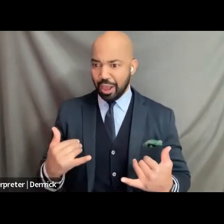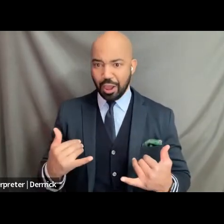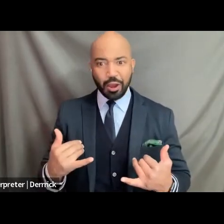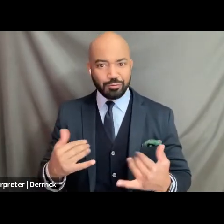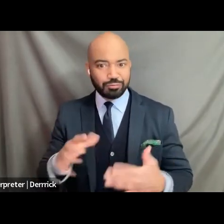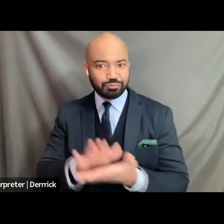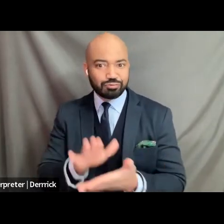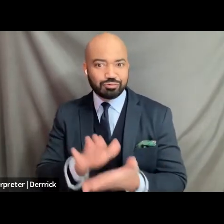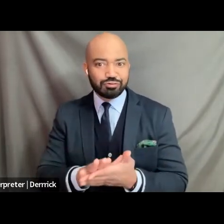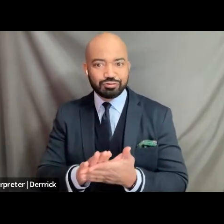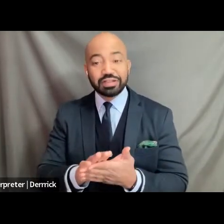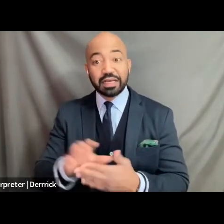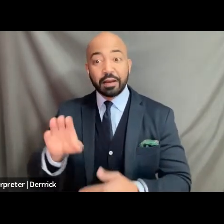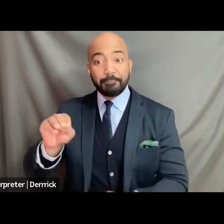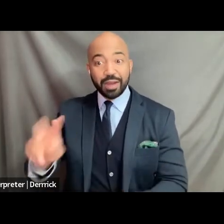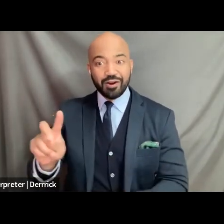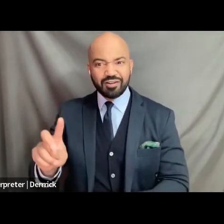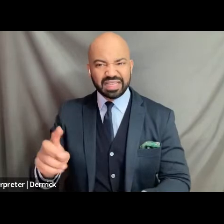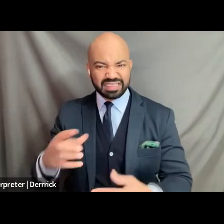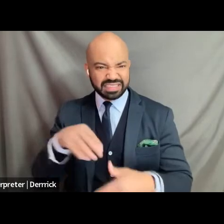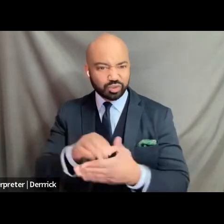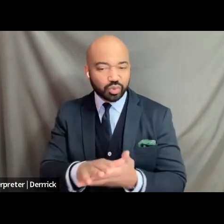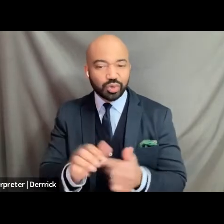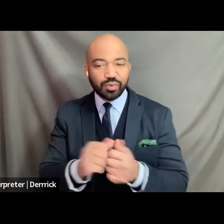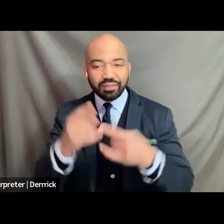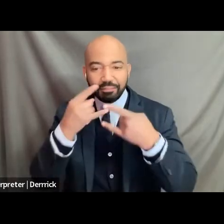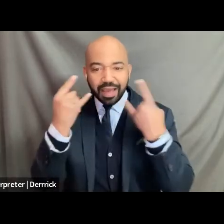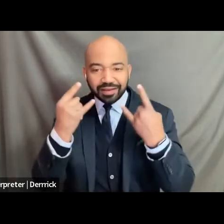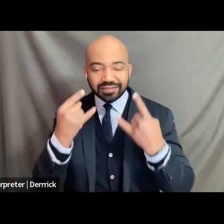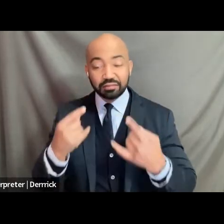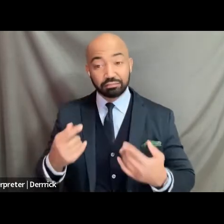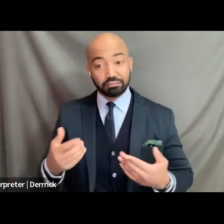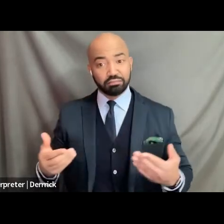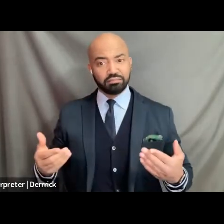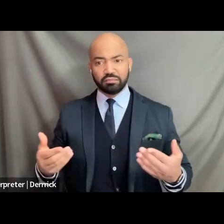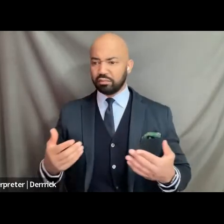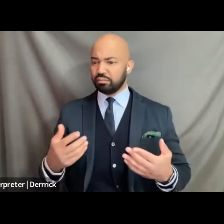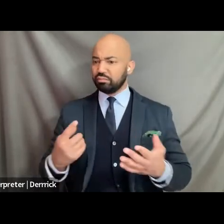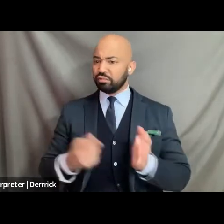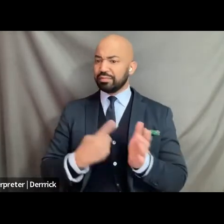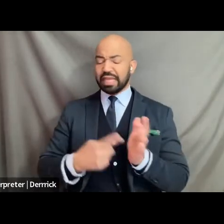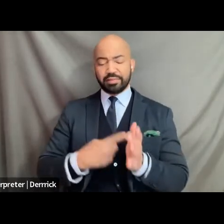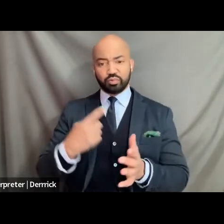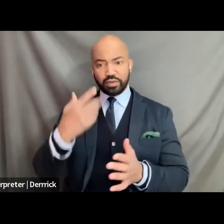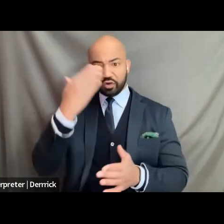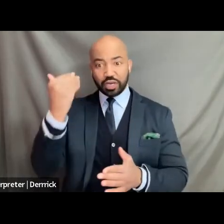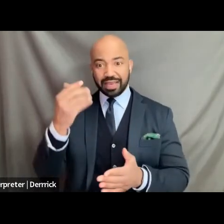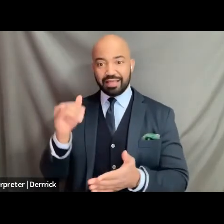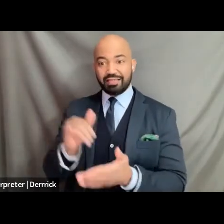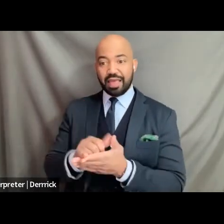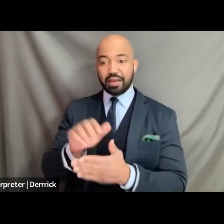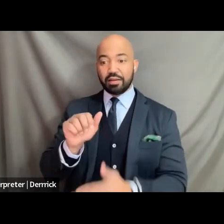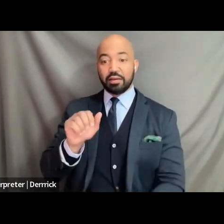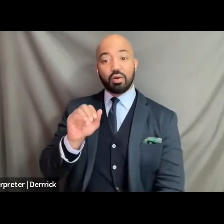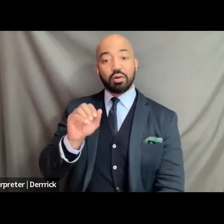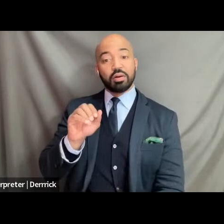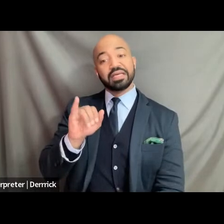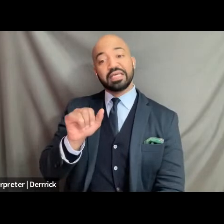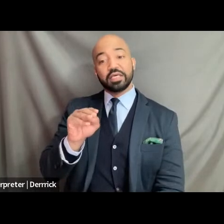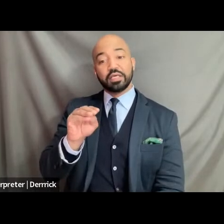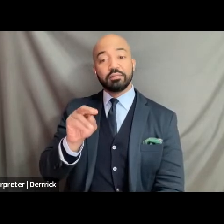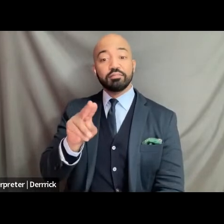um you know oftentimes you know we we forget that our immunocompromised kids are who we are fighting for our